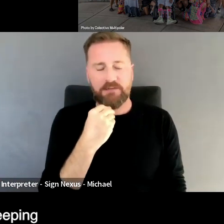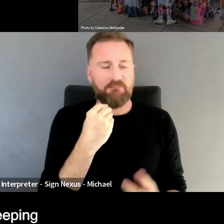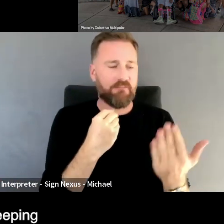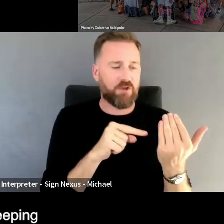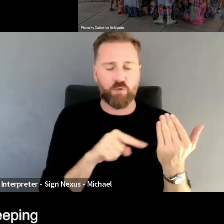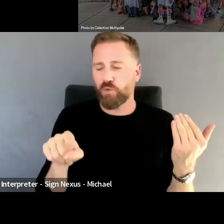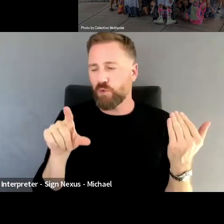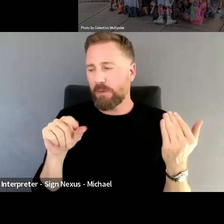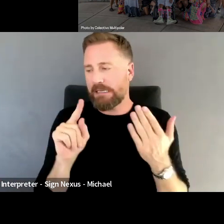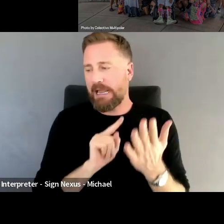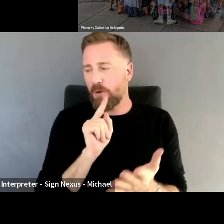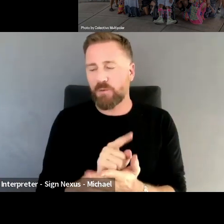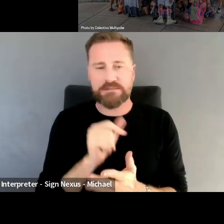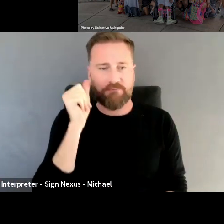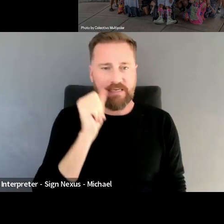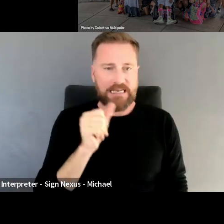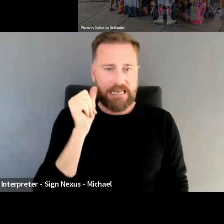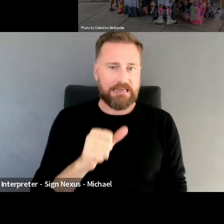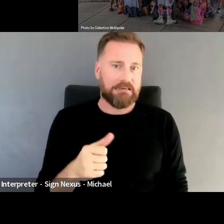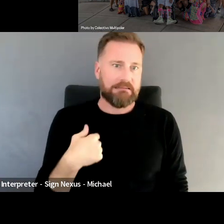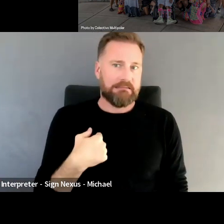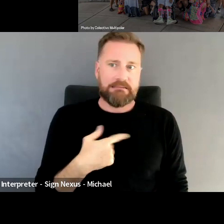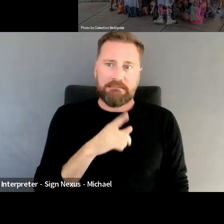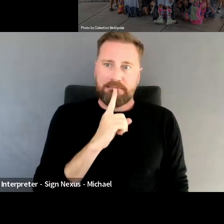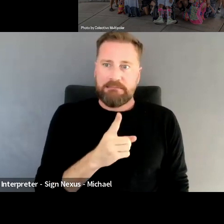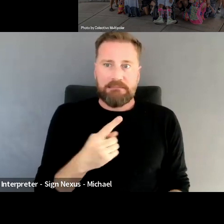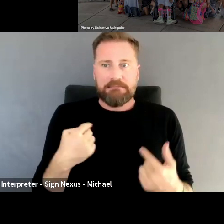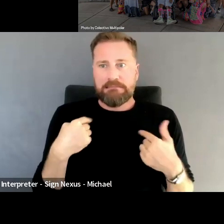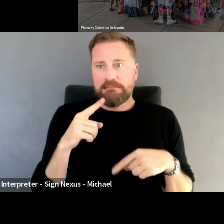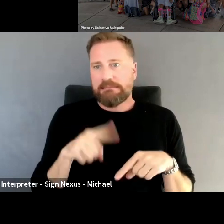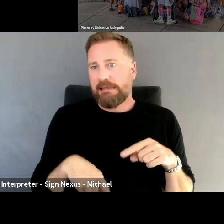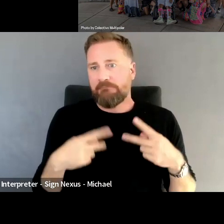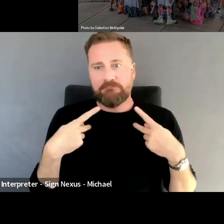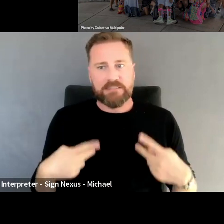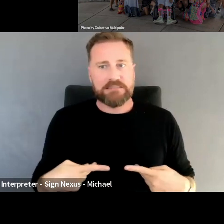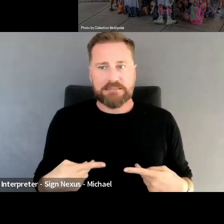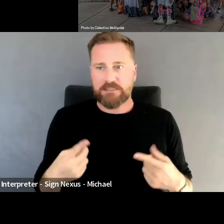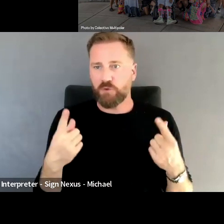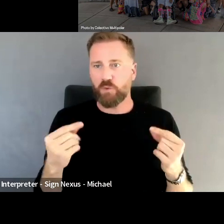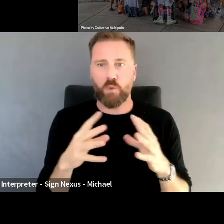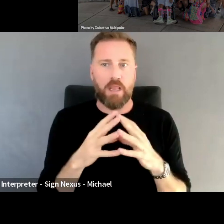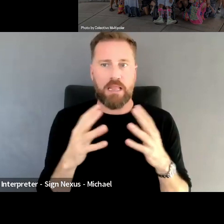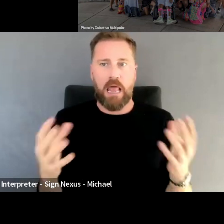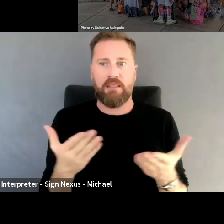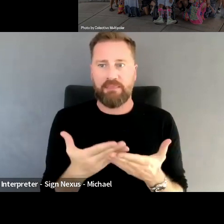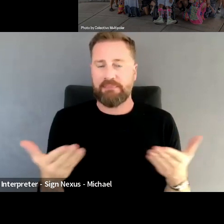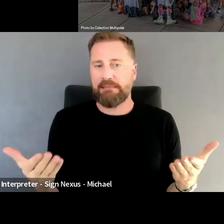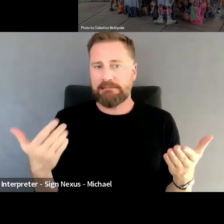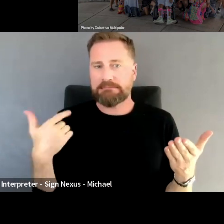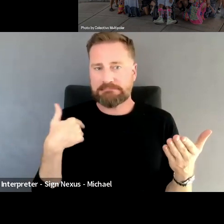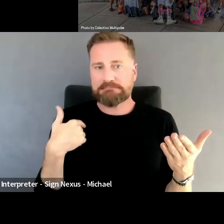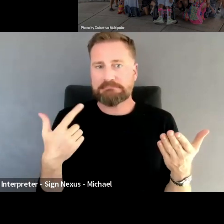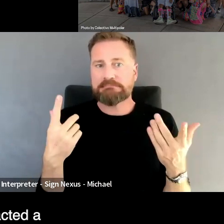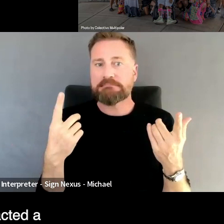day. So I just really can't physically do a lot of the things that I did